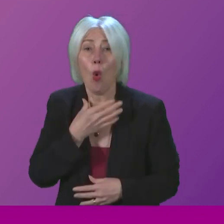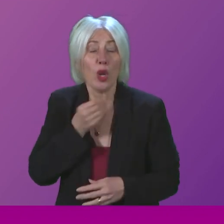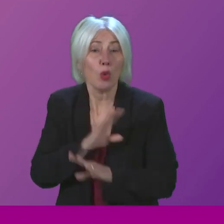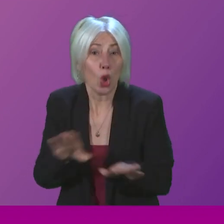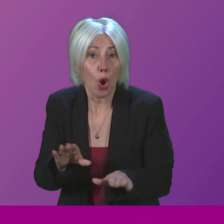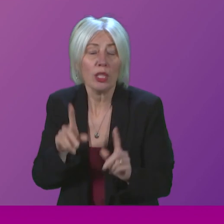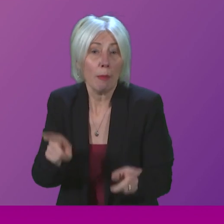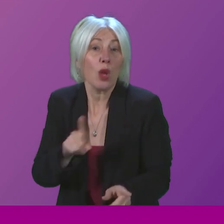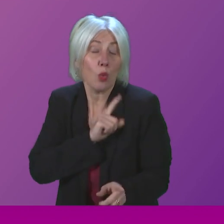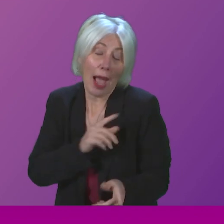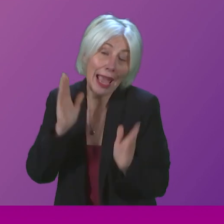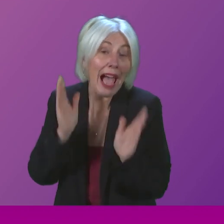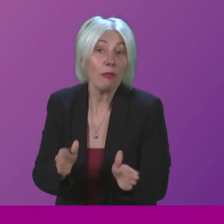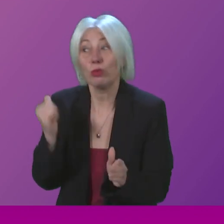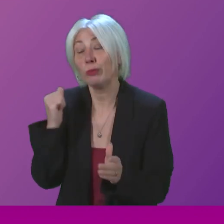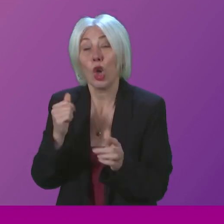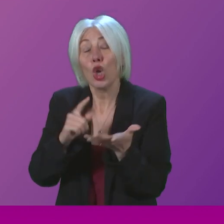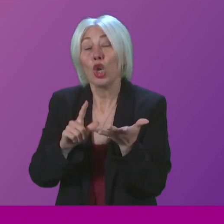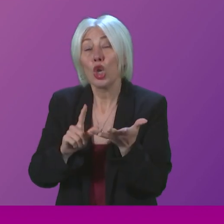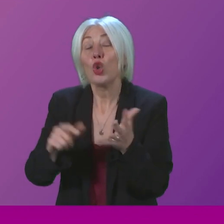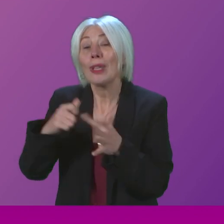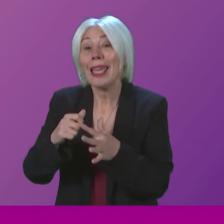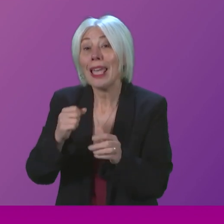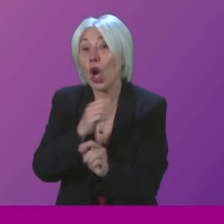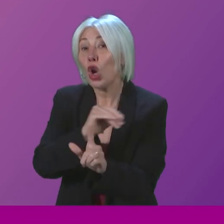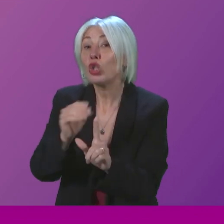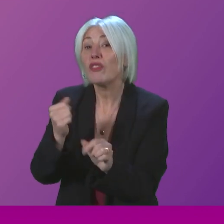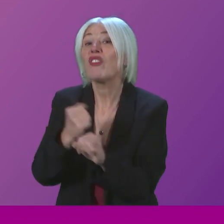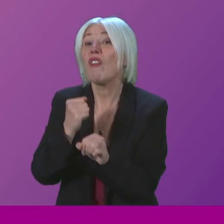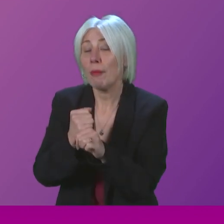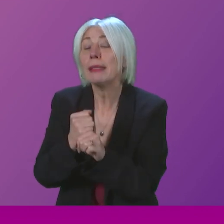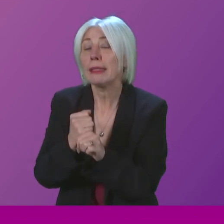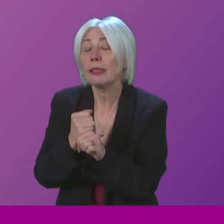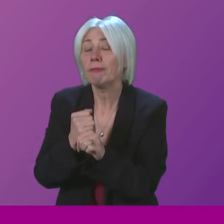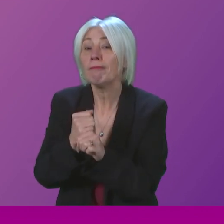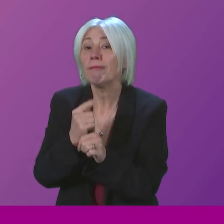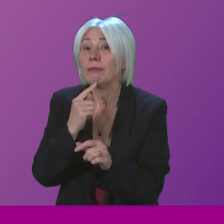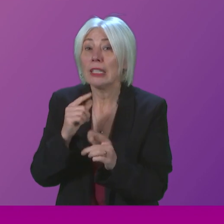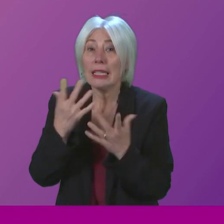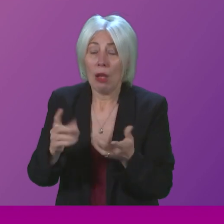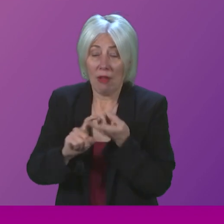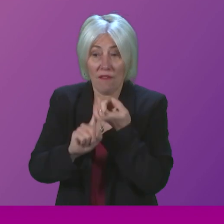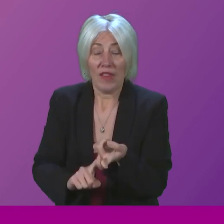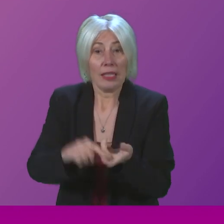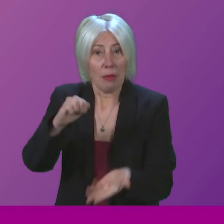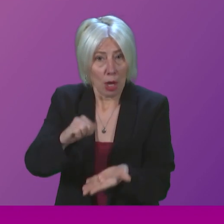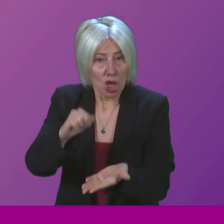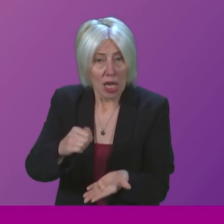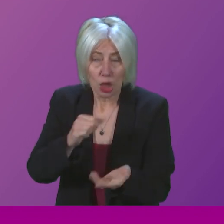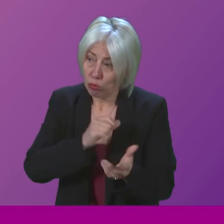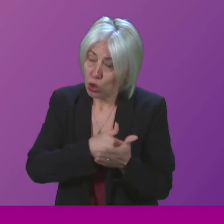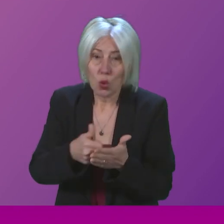that because of the actions of the UK Conservative Government. We have an effectively fixed budget. We have